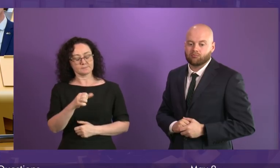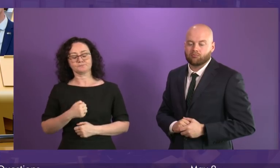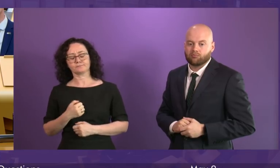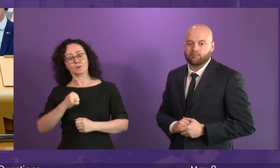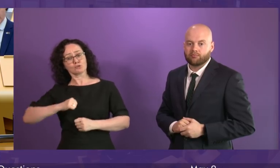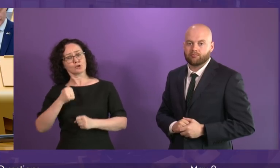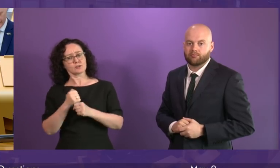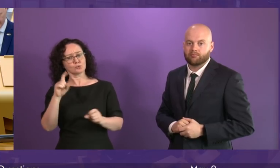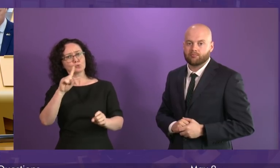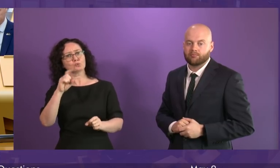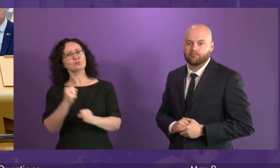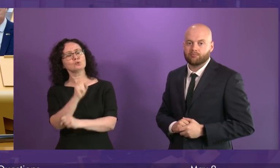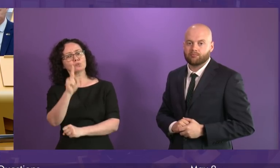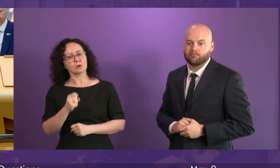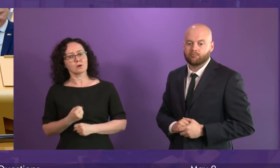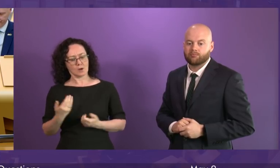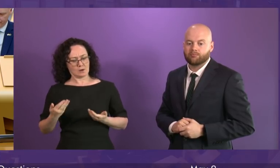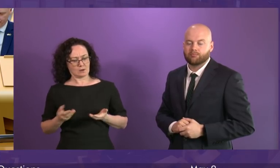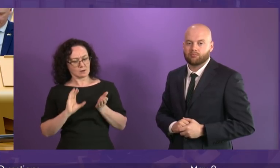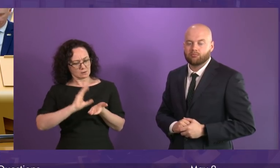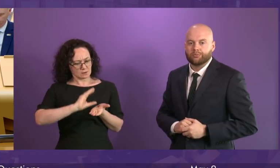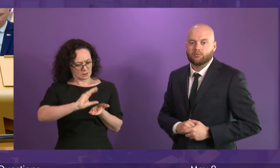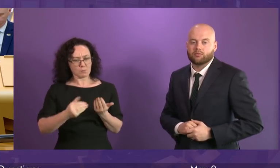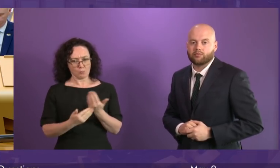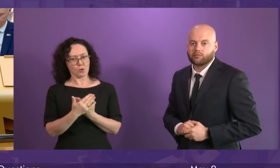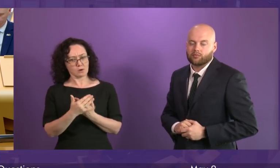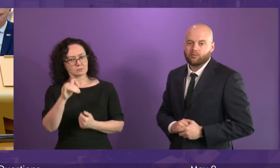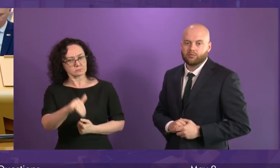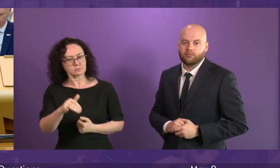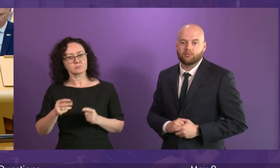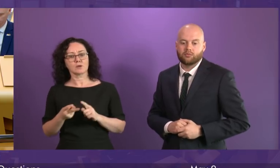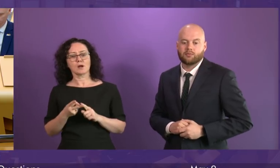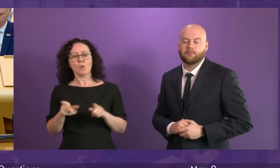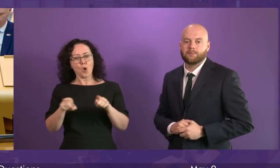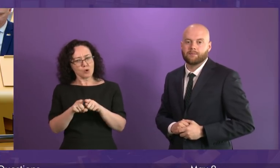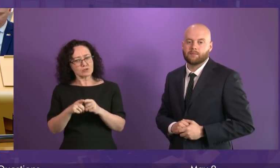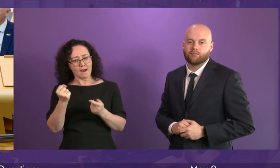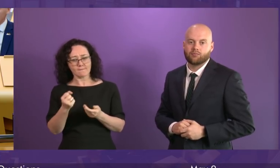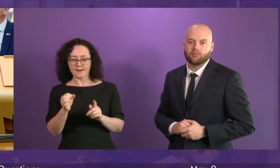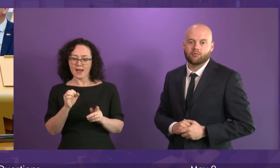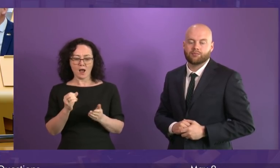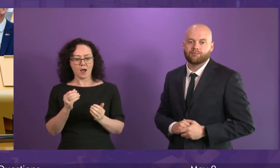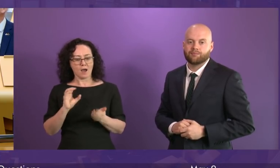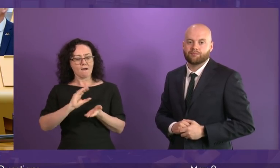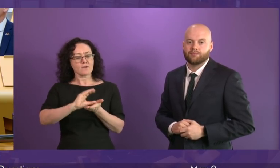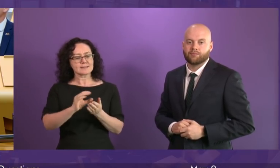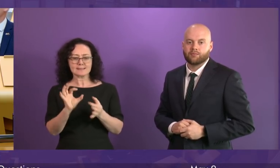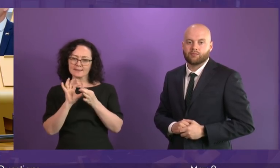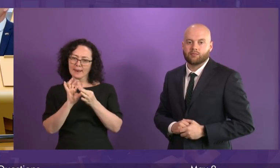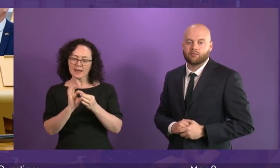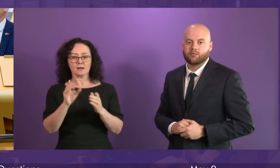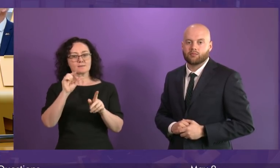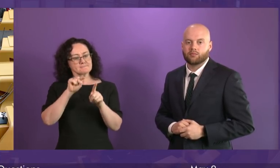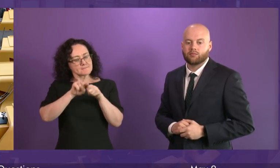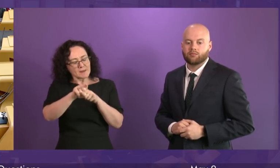providing additional funding to local authorities generally but also additional funding specifically for attainment through the